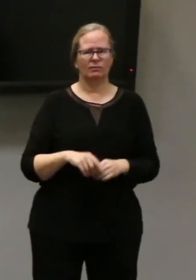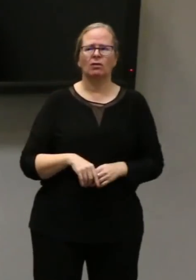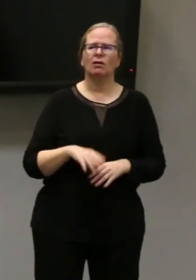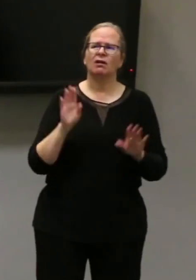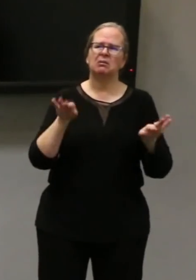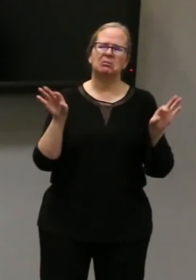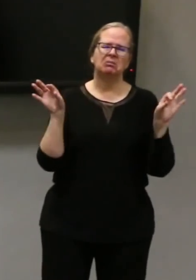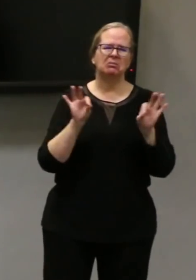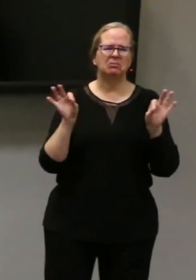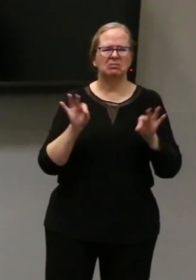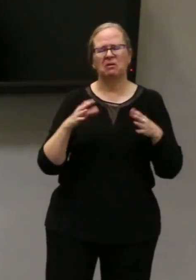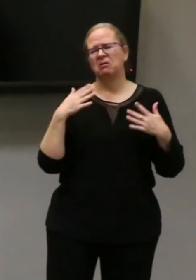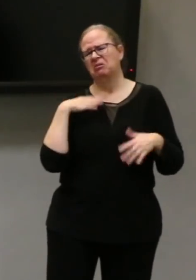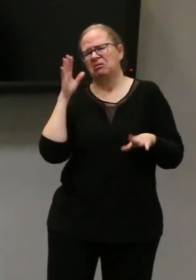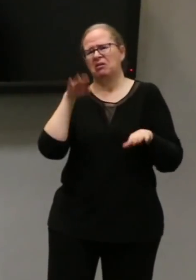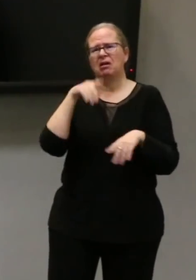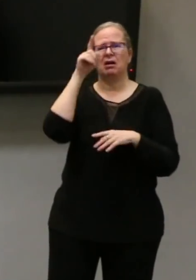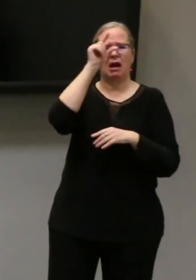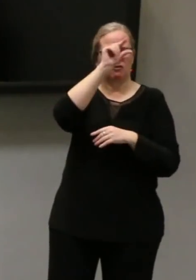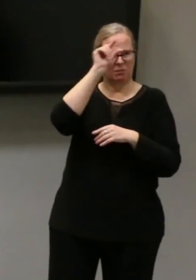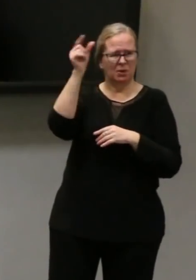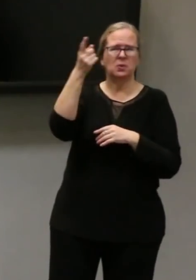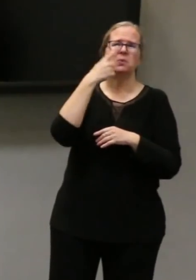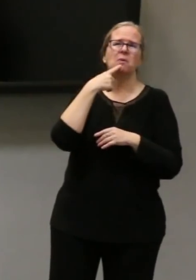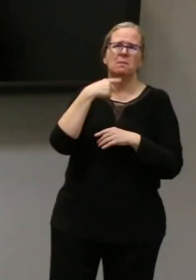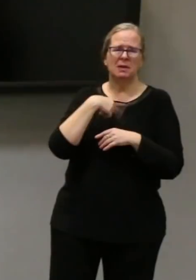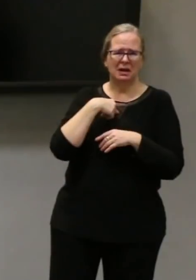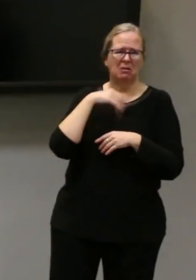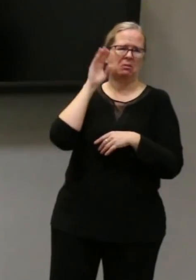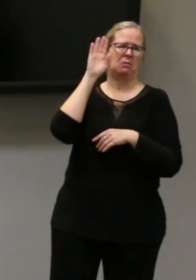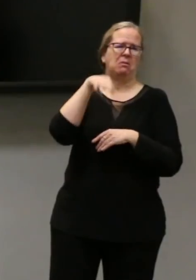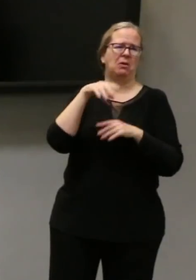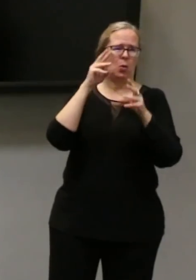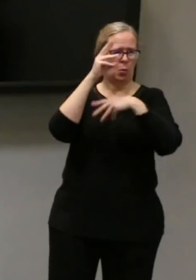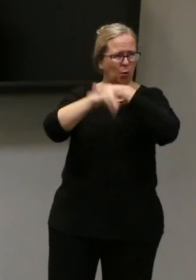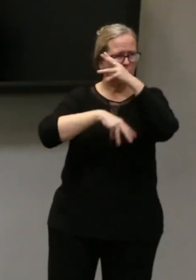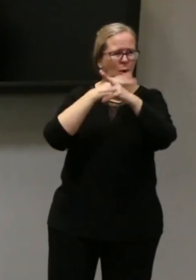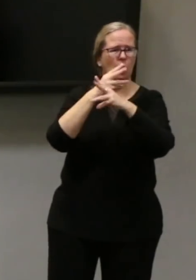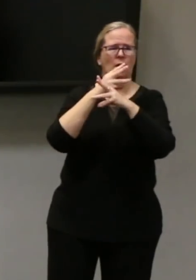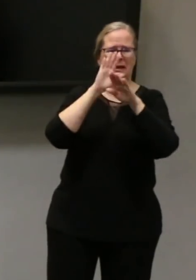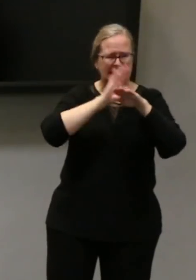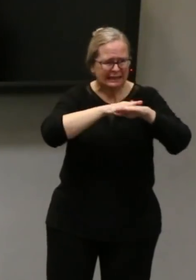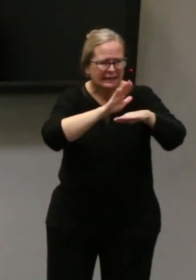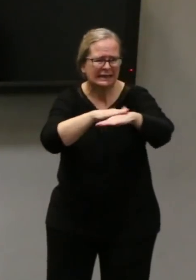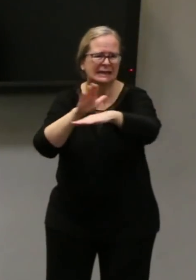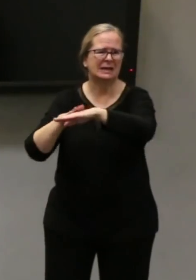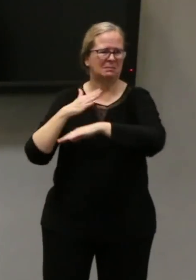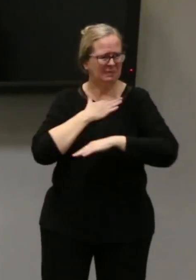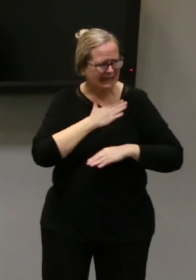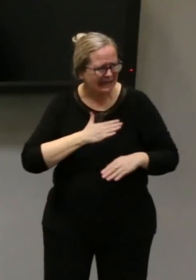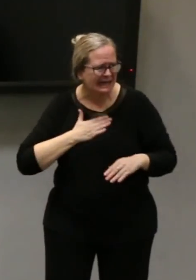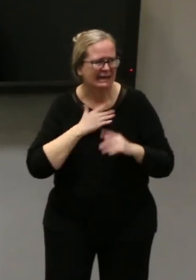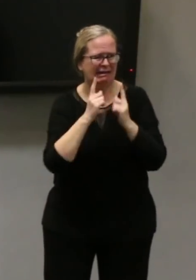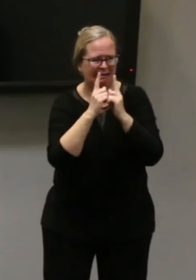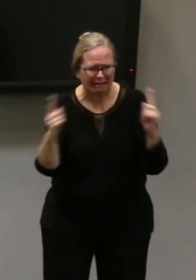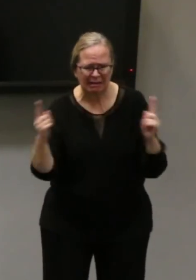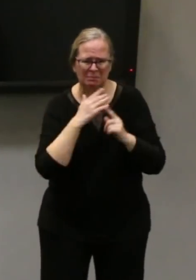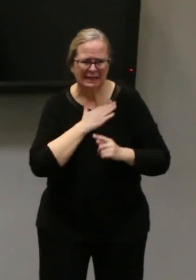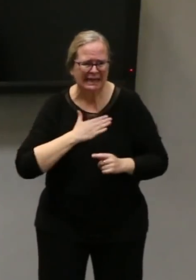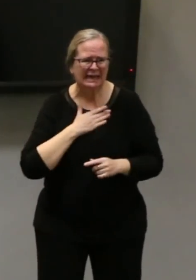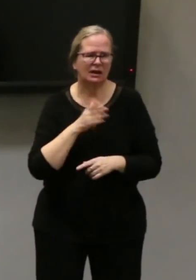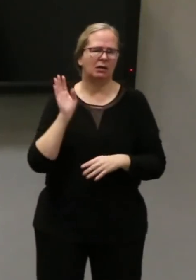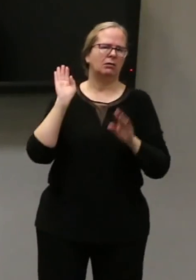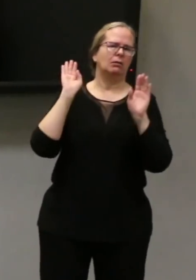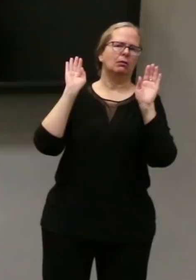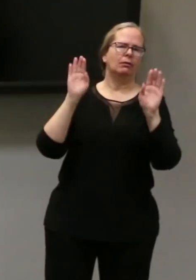news channel in the world frankly is covering. You are a danger. I mean that. You're a danger. Your